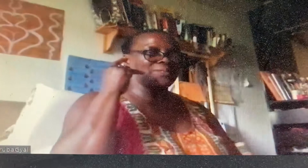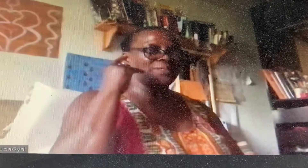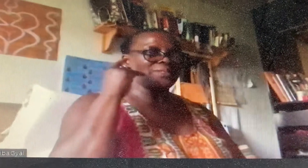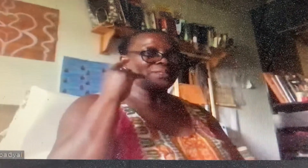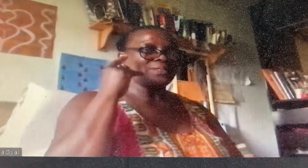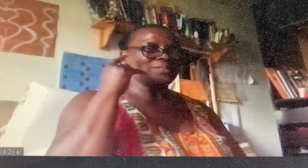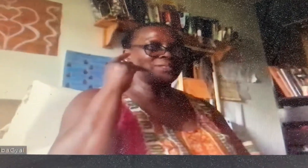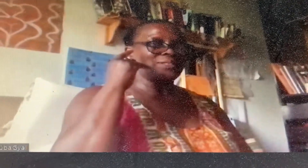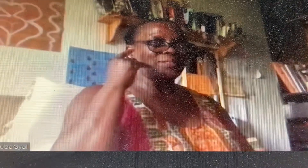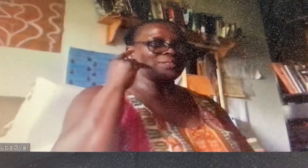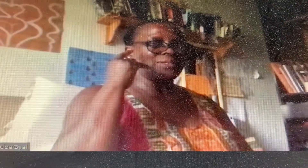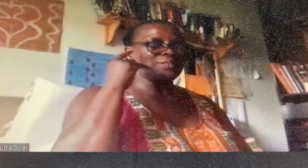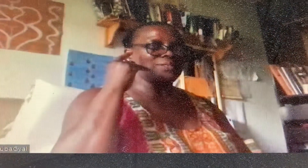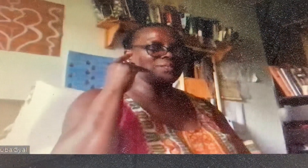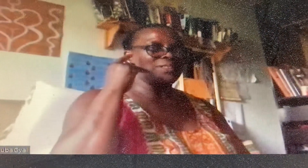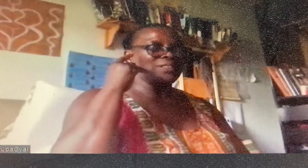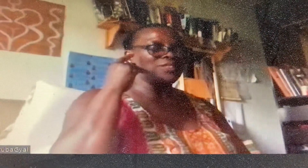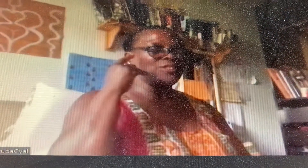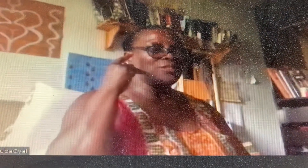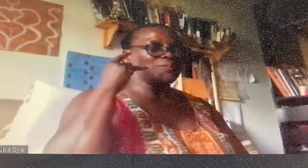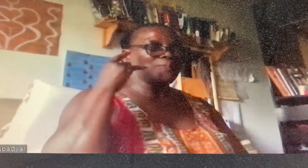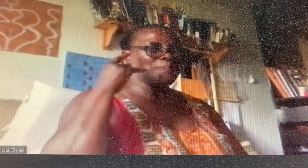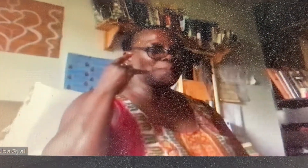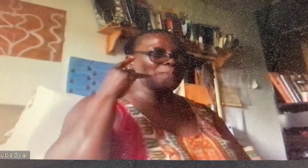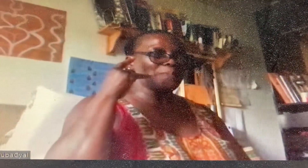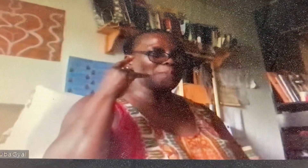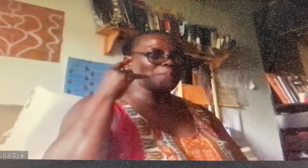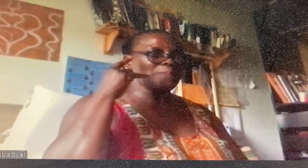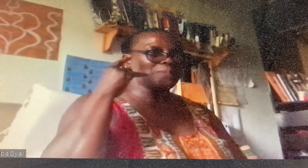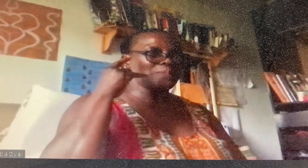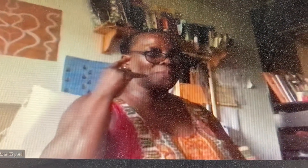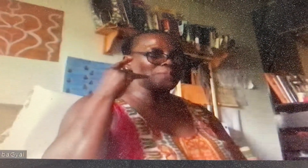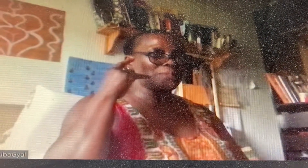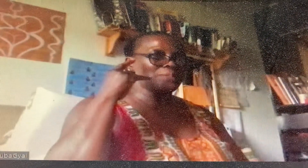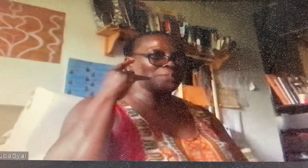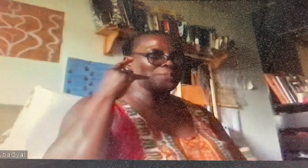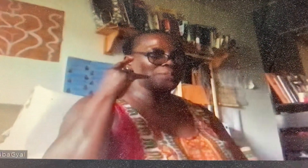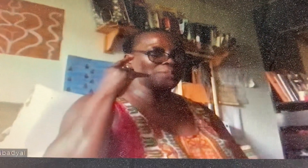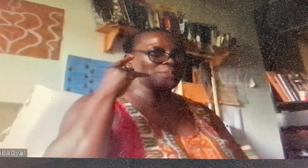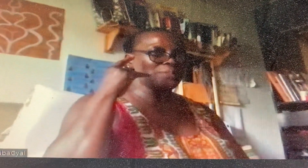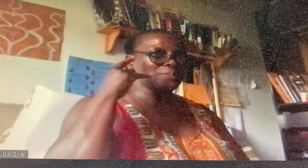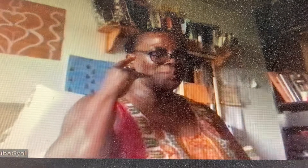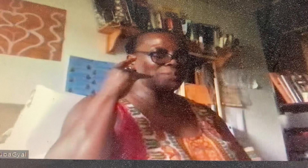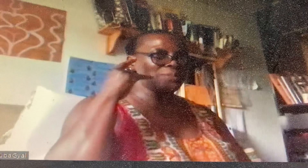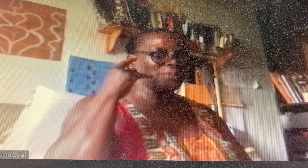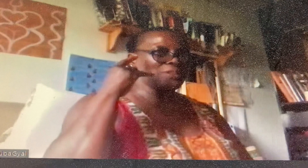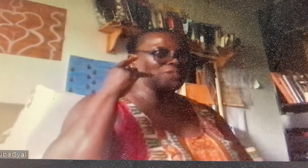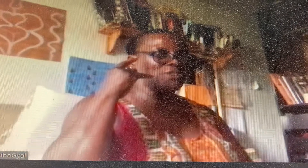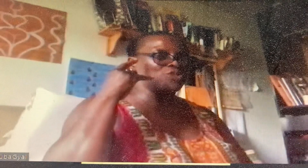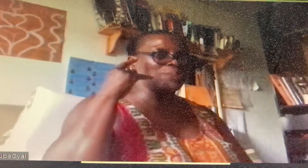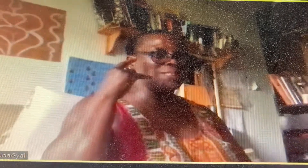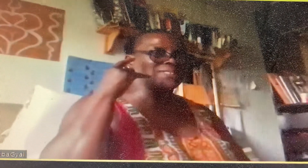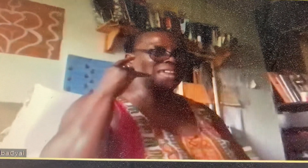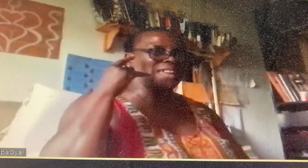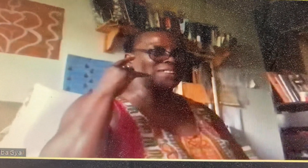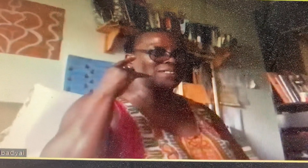Distance. Five miles. Time. Five hours. Eleven minutes. Thirty-nine seconds. Previous mile in.